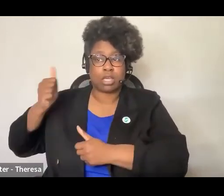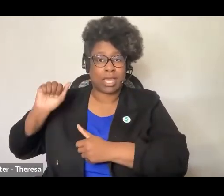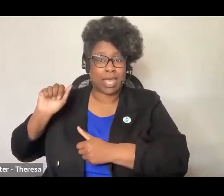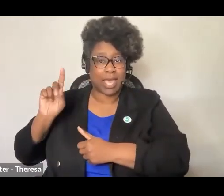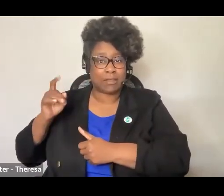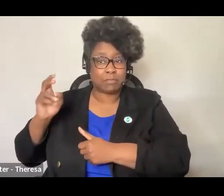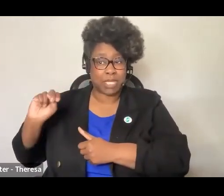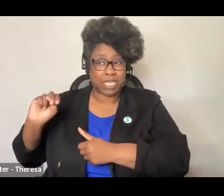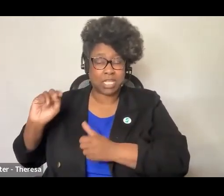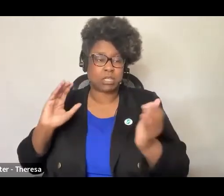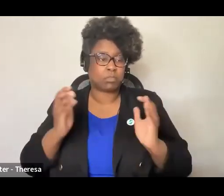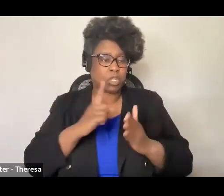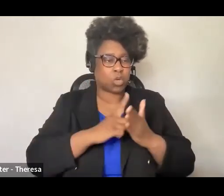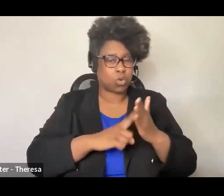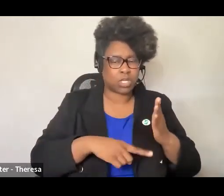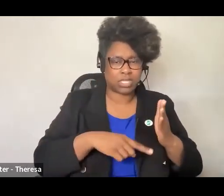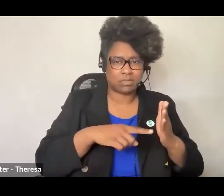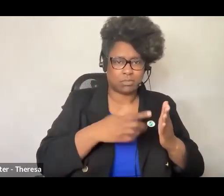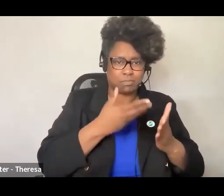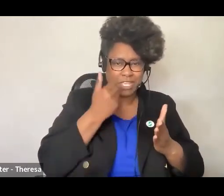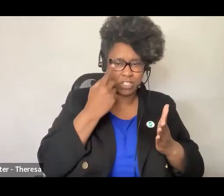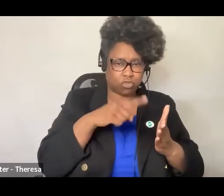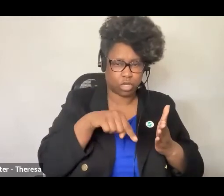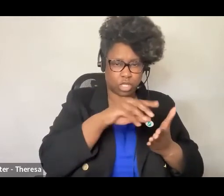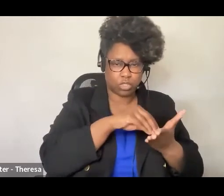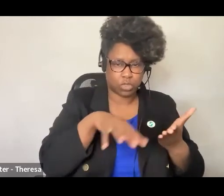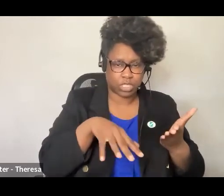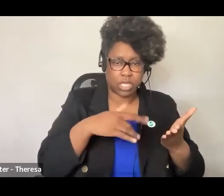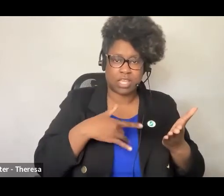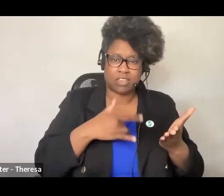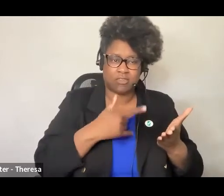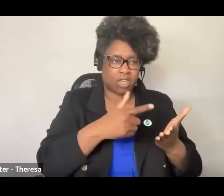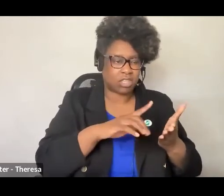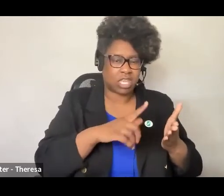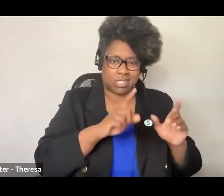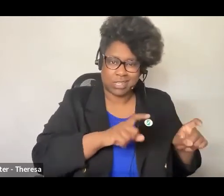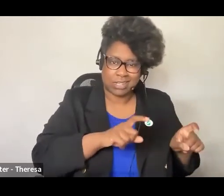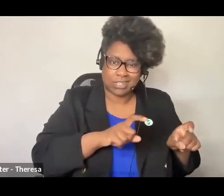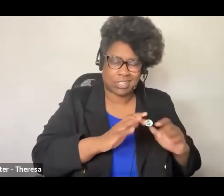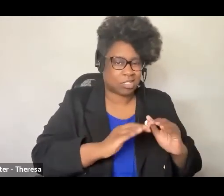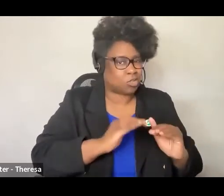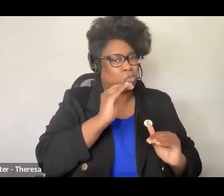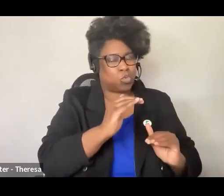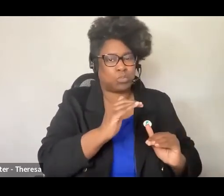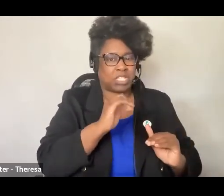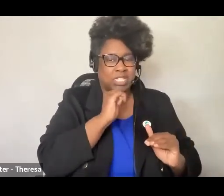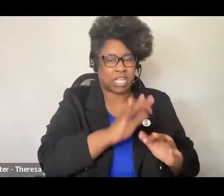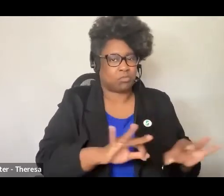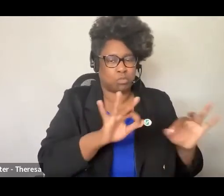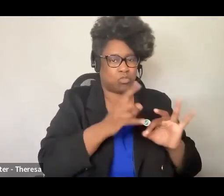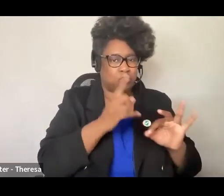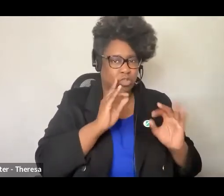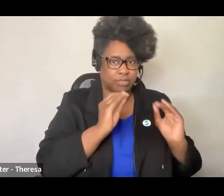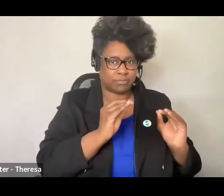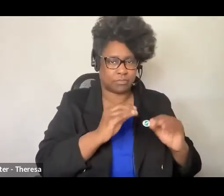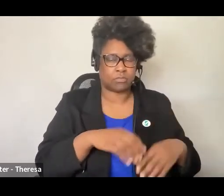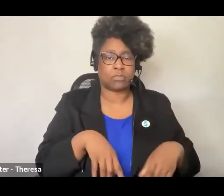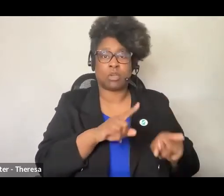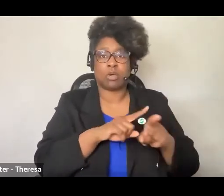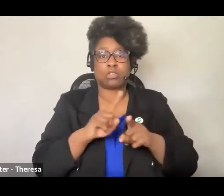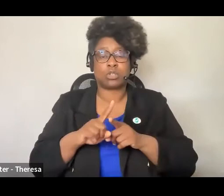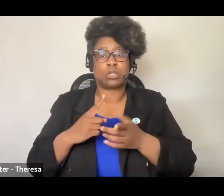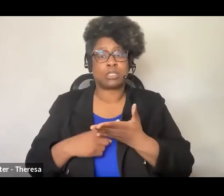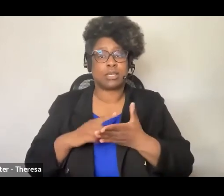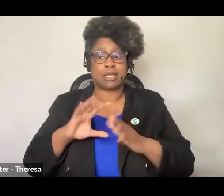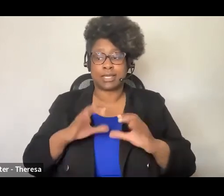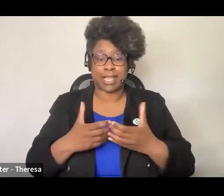for students whom they felt were over-tested with assessments that were not suitable for informing instruction. Issues of fairness also came up in dialogues about class